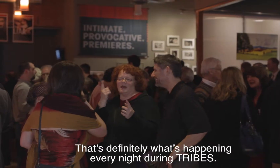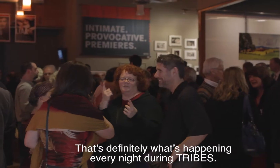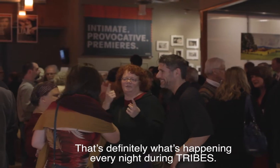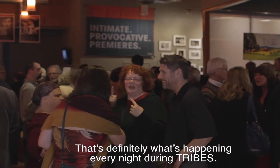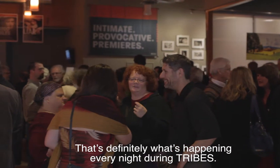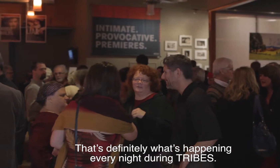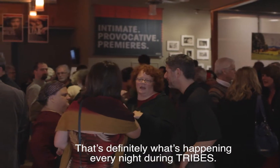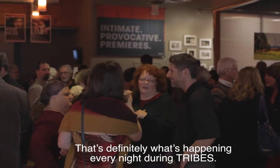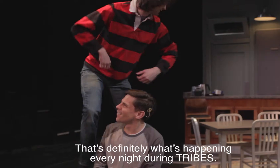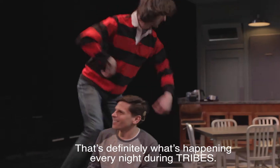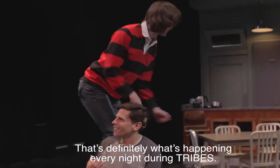definitely what's happening every night during Tribes.